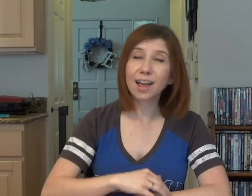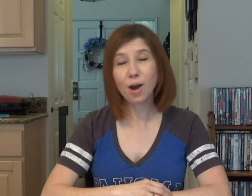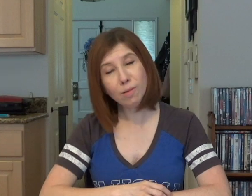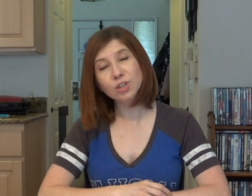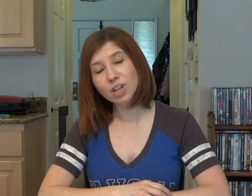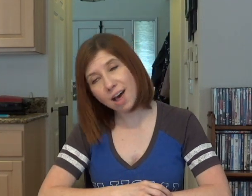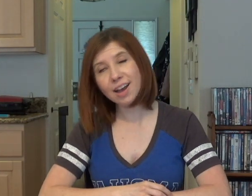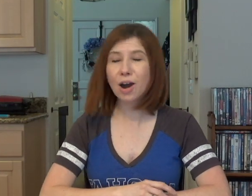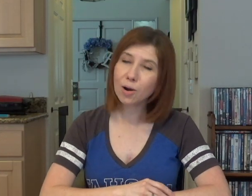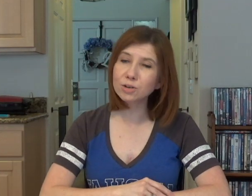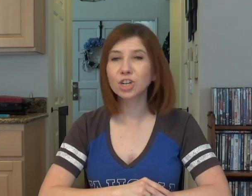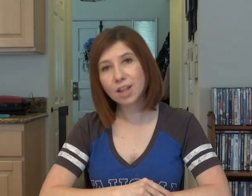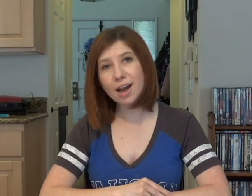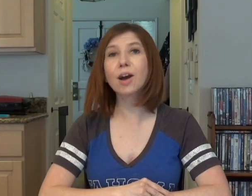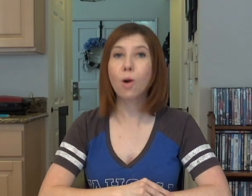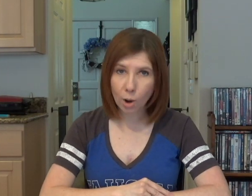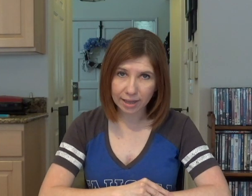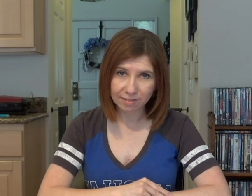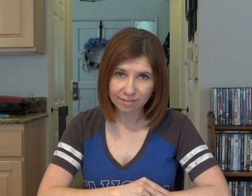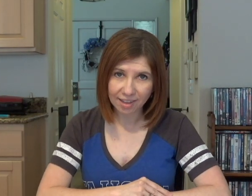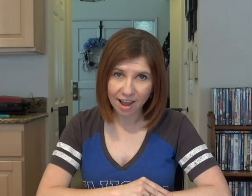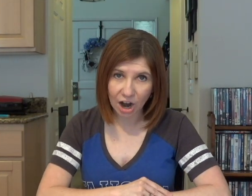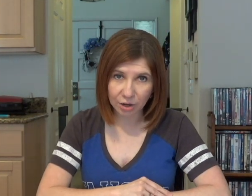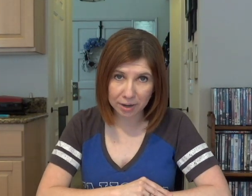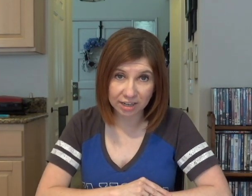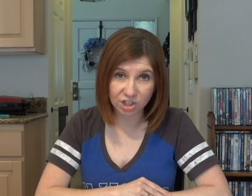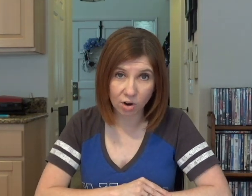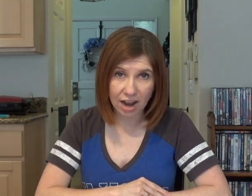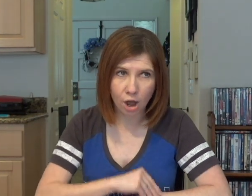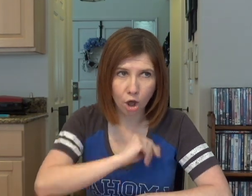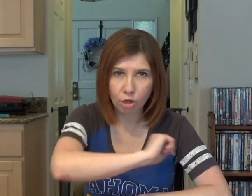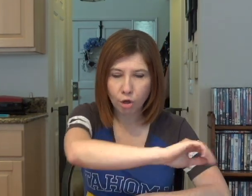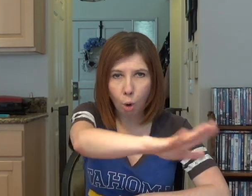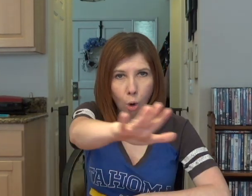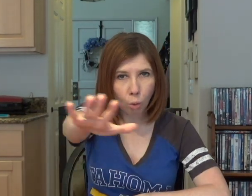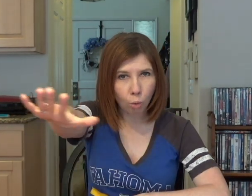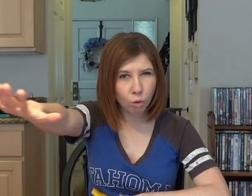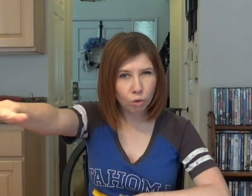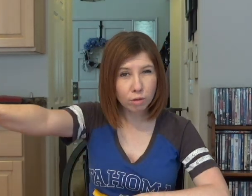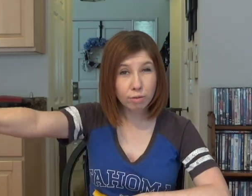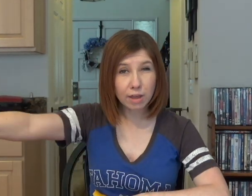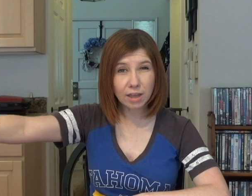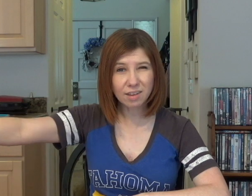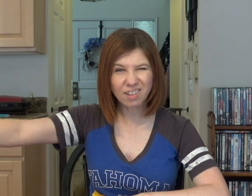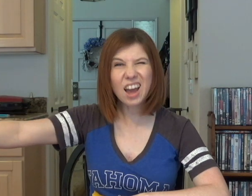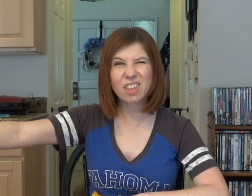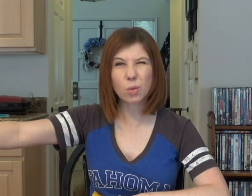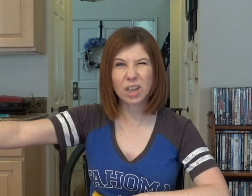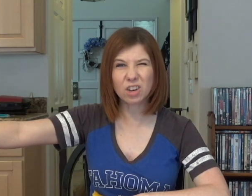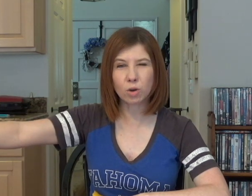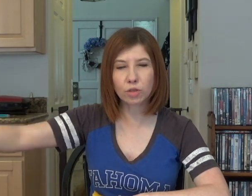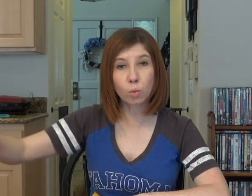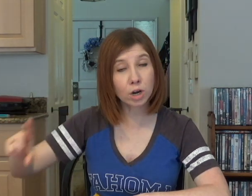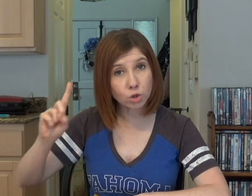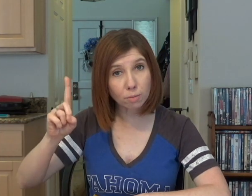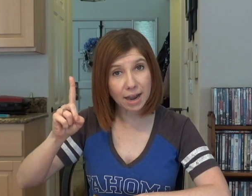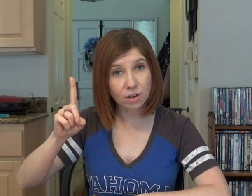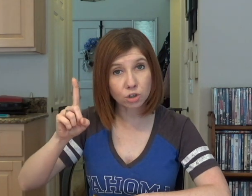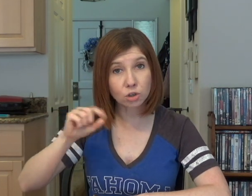Ochilaka, ochilaka, ochilaka, hoy. Are you ready to try the whole thing? I think we can do it. The words just